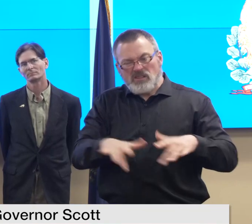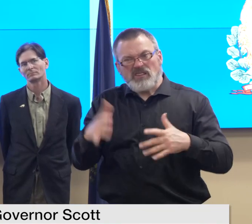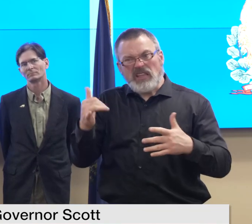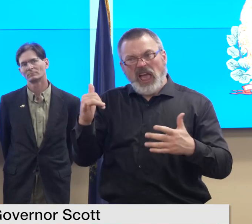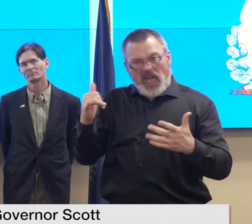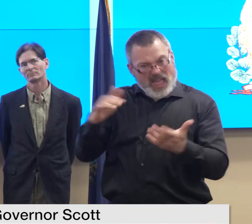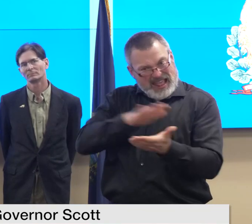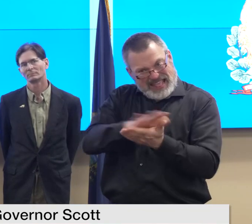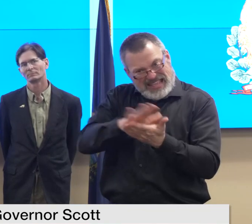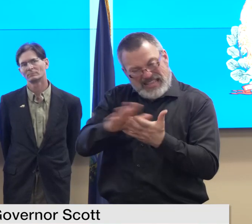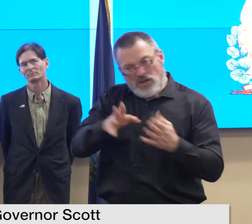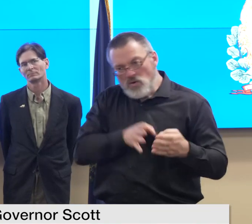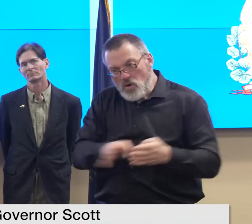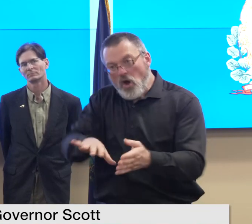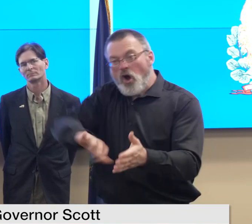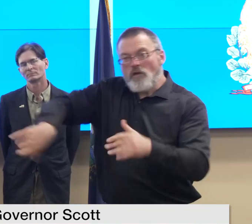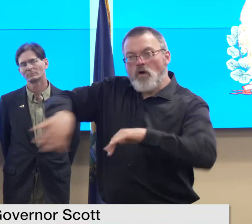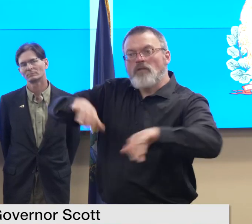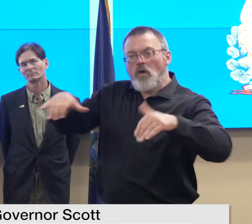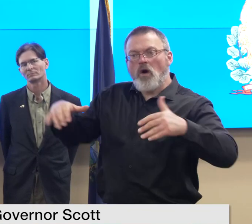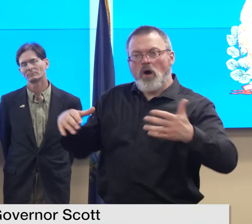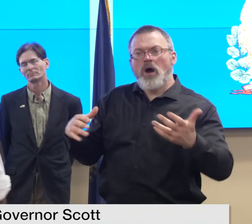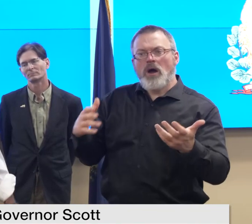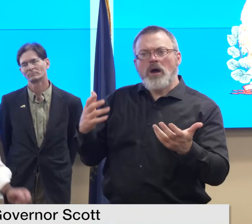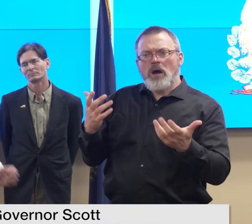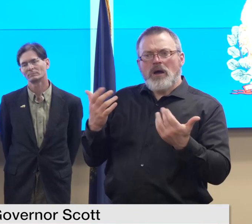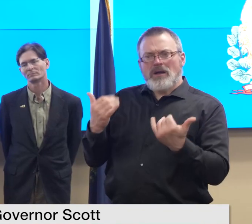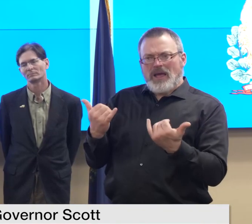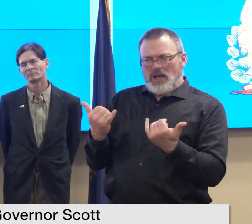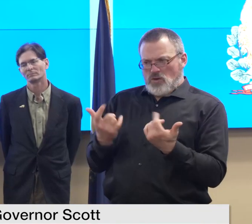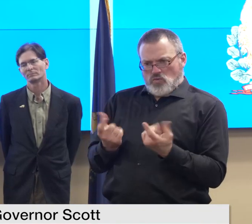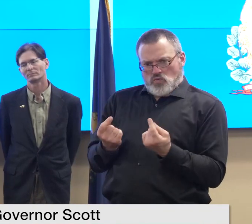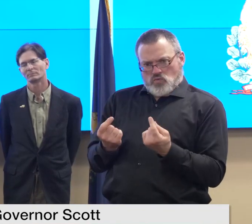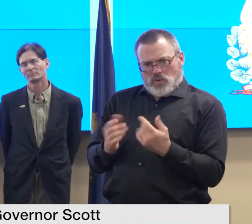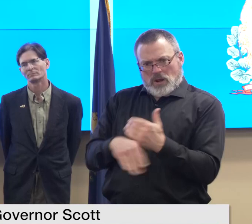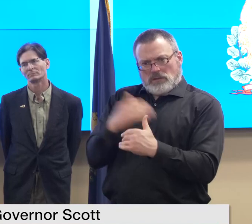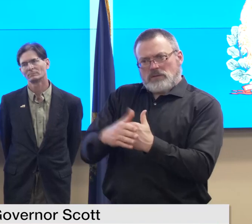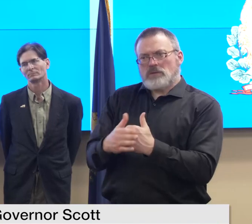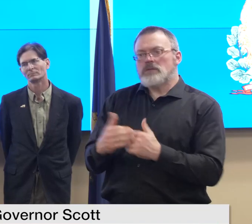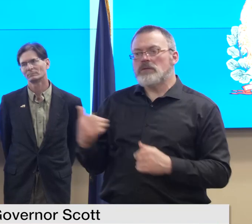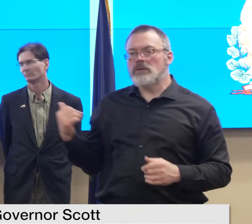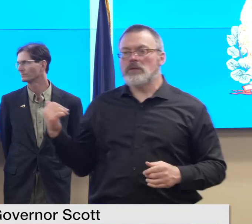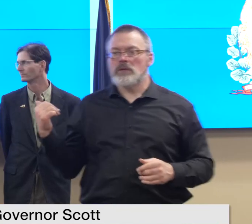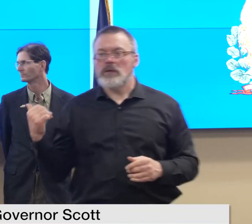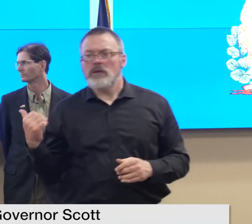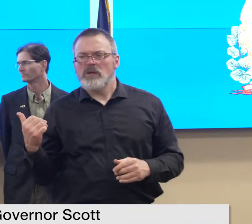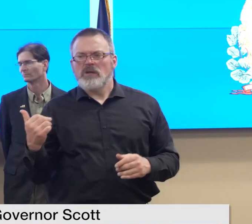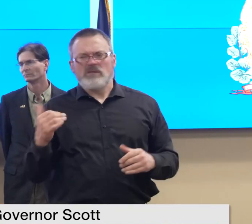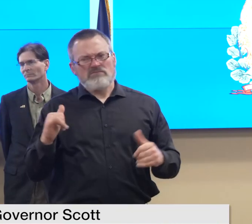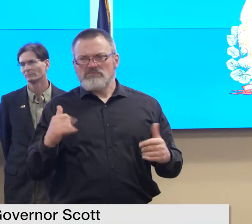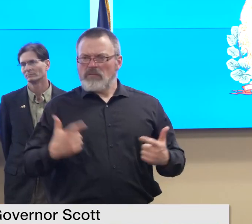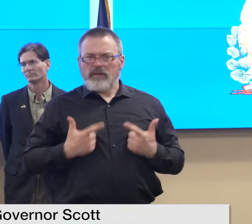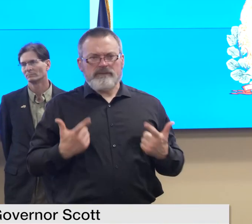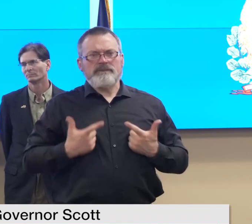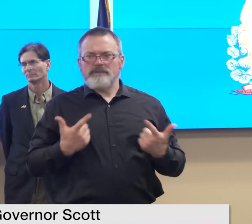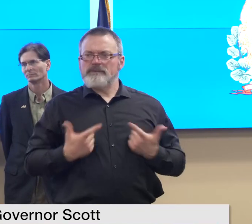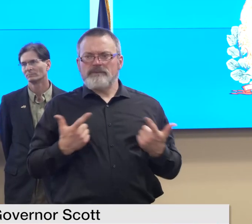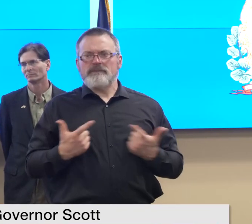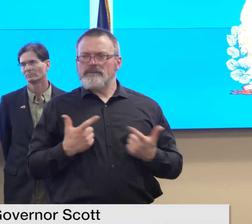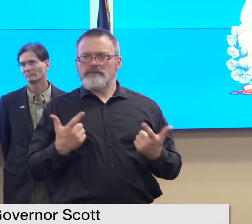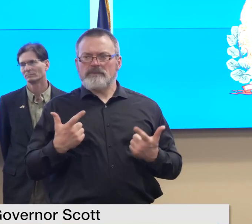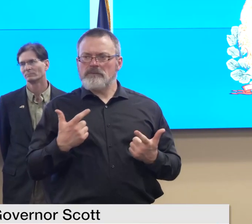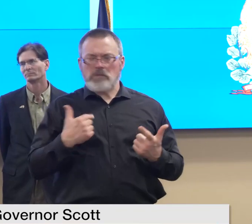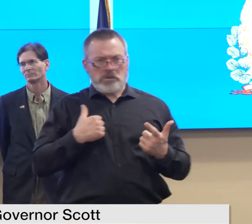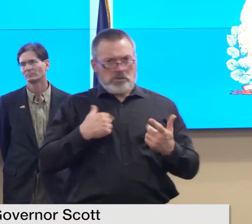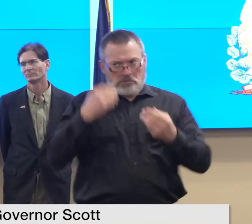was an expansion a few years ago where do we stand with that i believe there is still capacity i haven't heard of any any issues